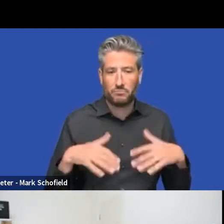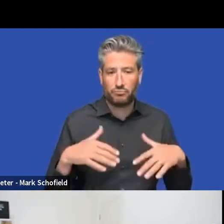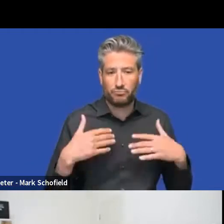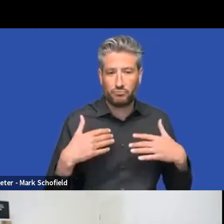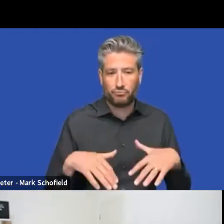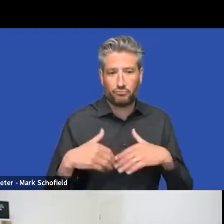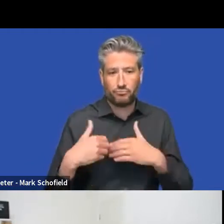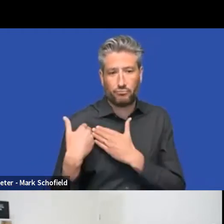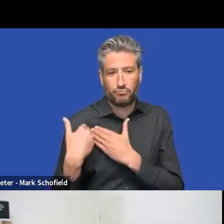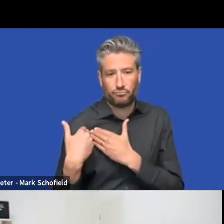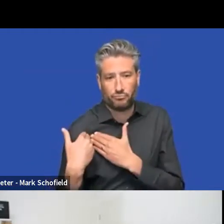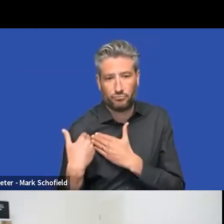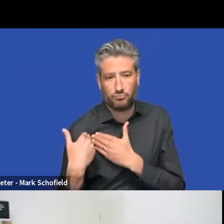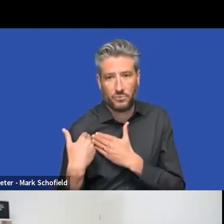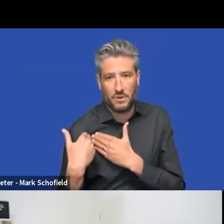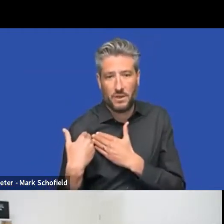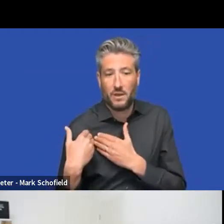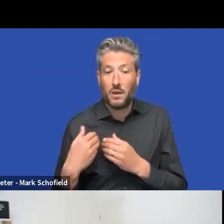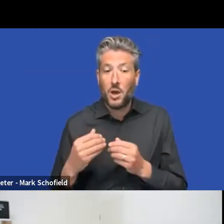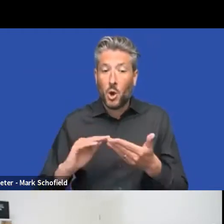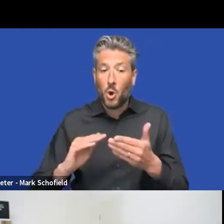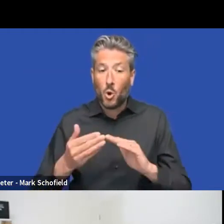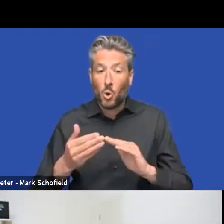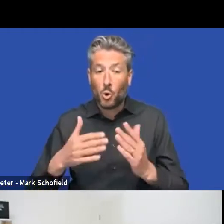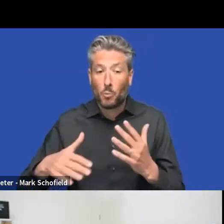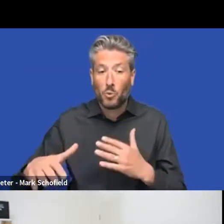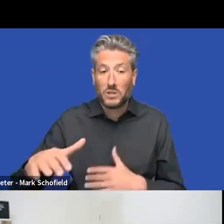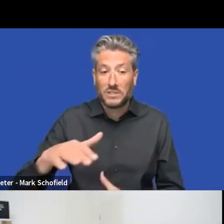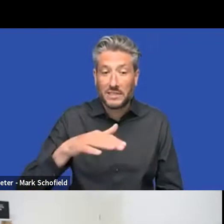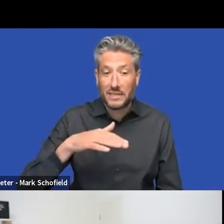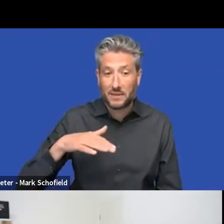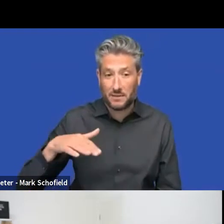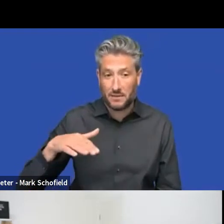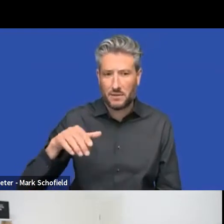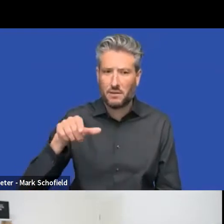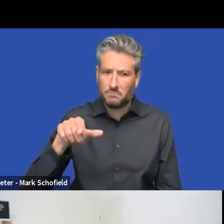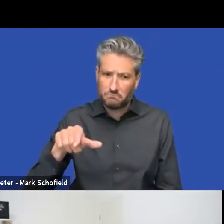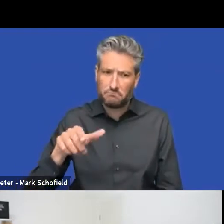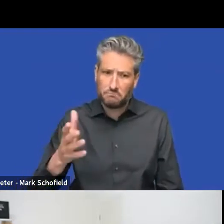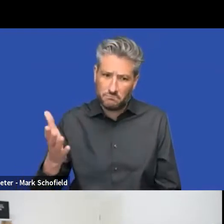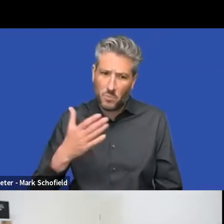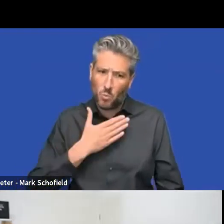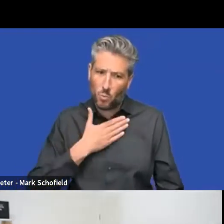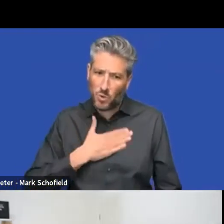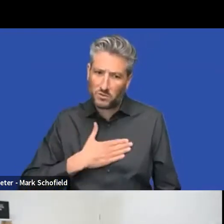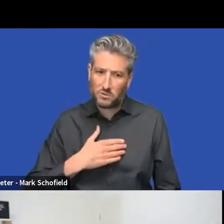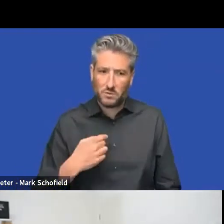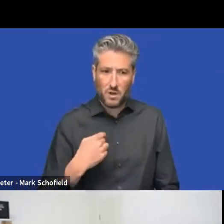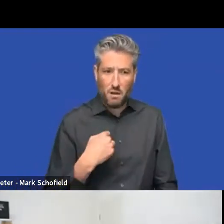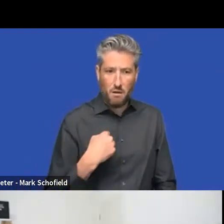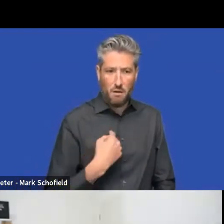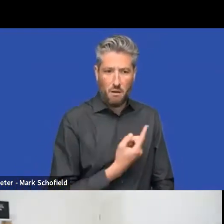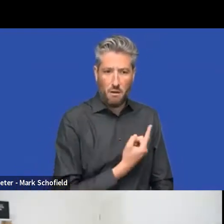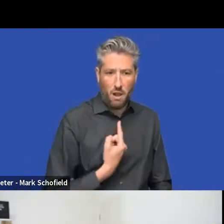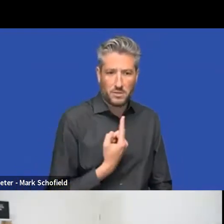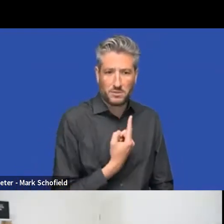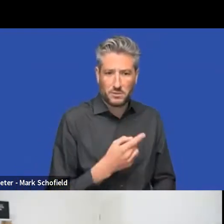community is going to want to sure that whatever we do, we try and do it the right way. Um, so